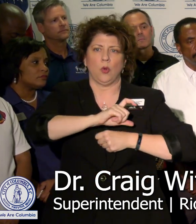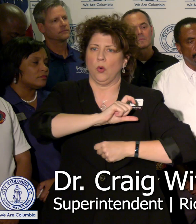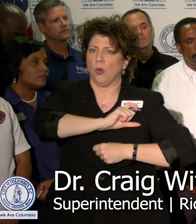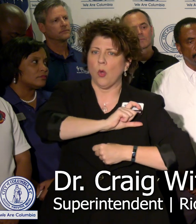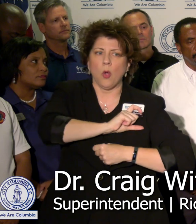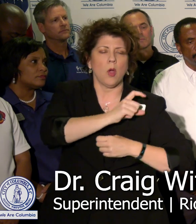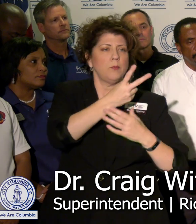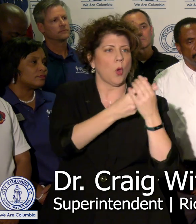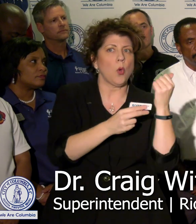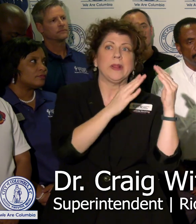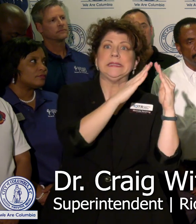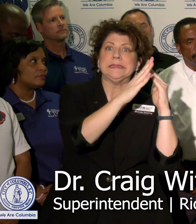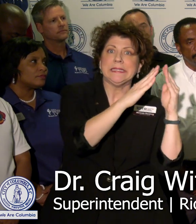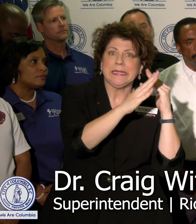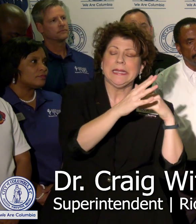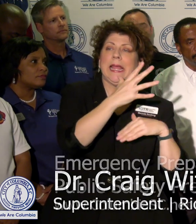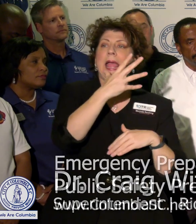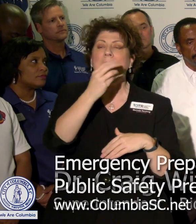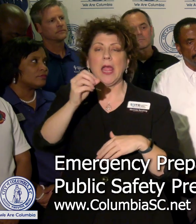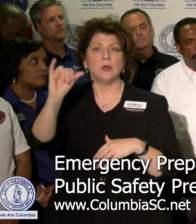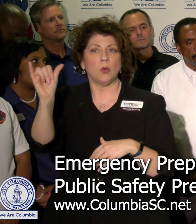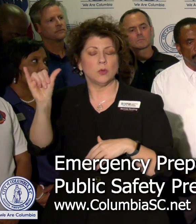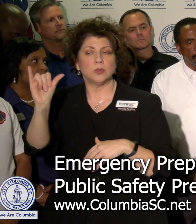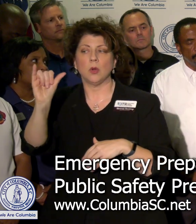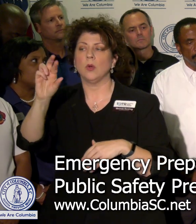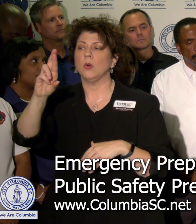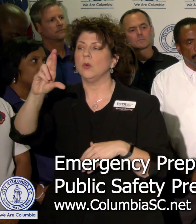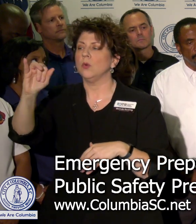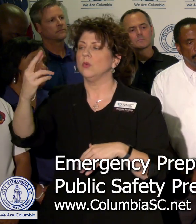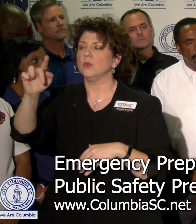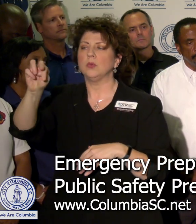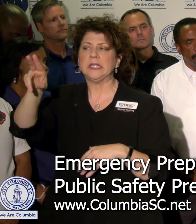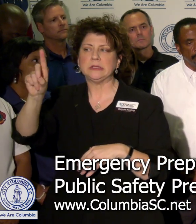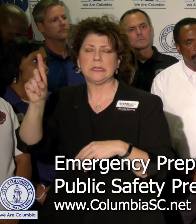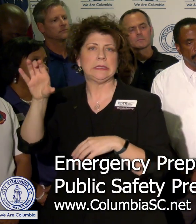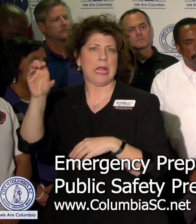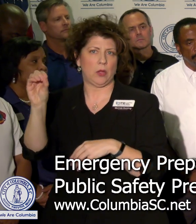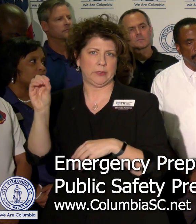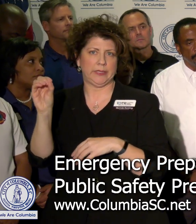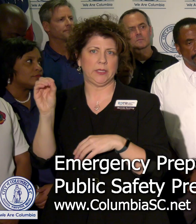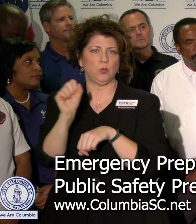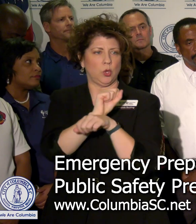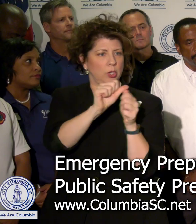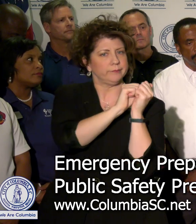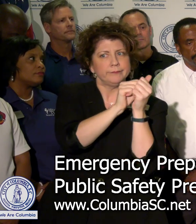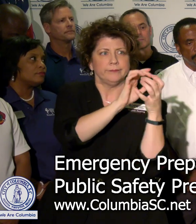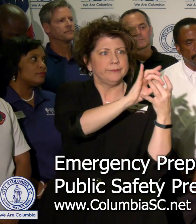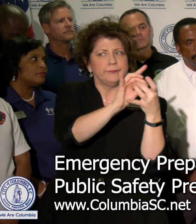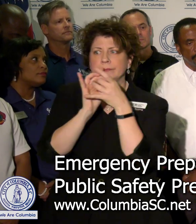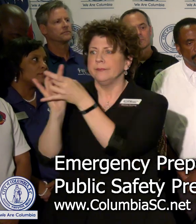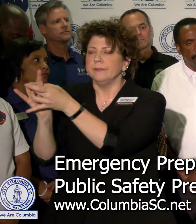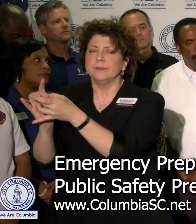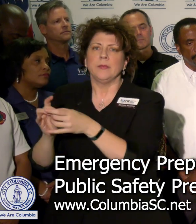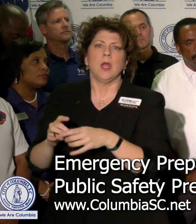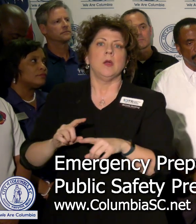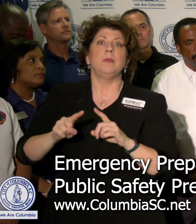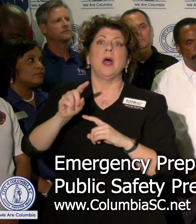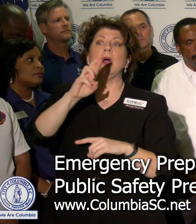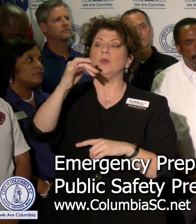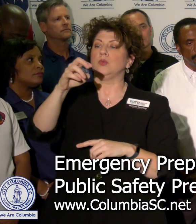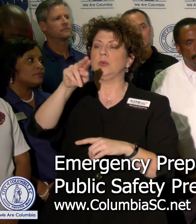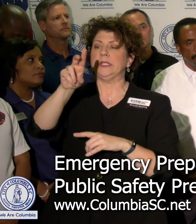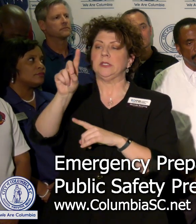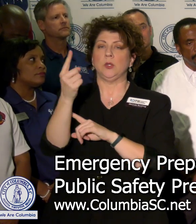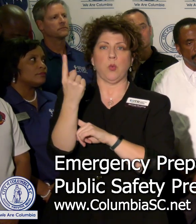both in the City of Columbia and also Richland County. And that being said, Richland 1